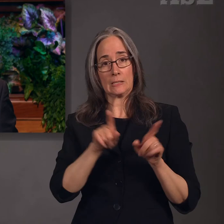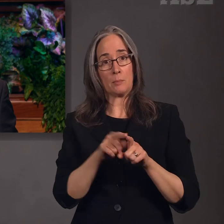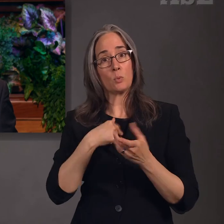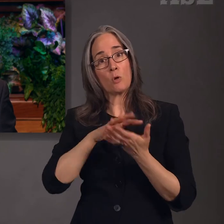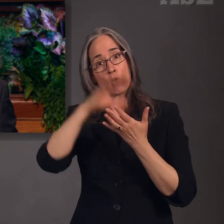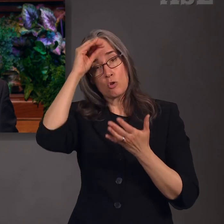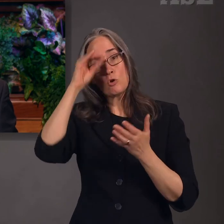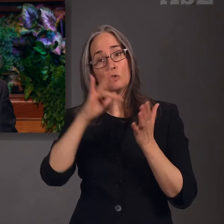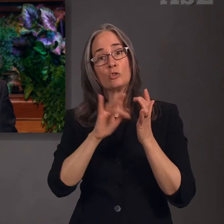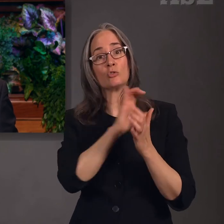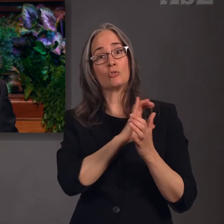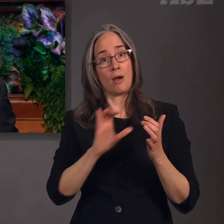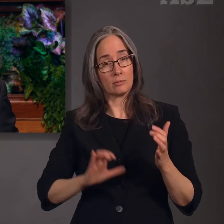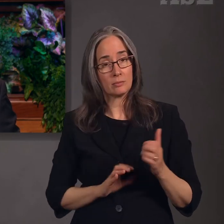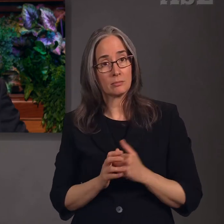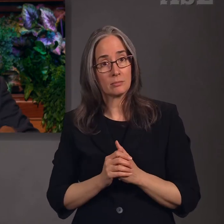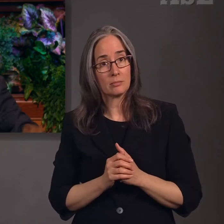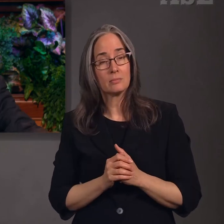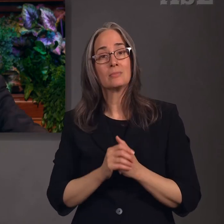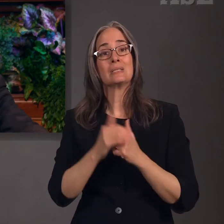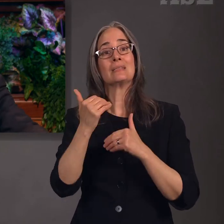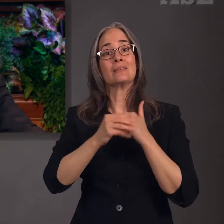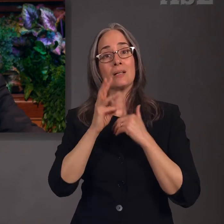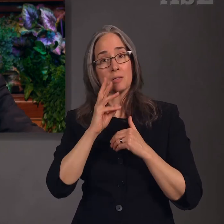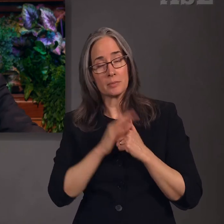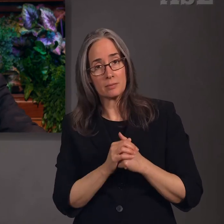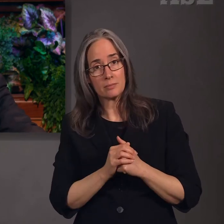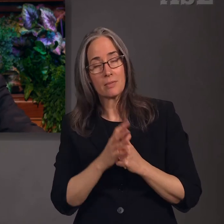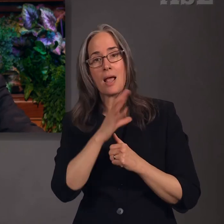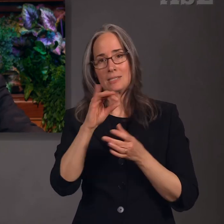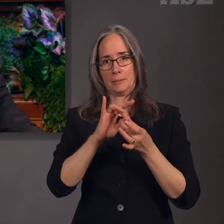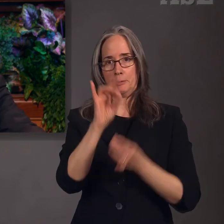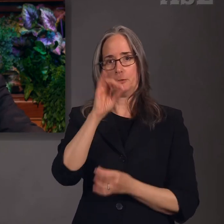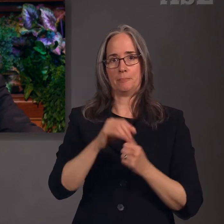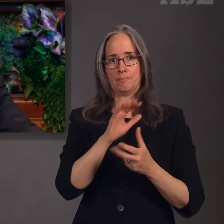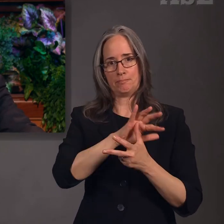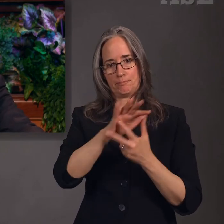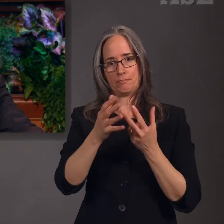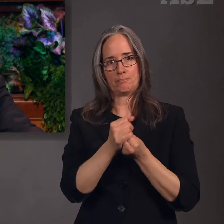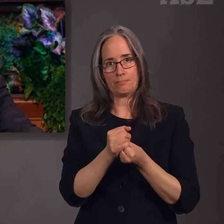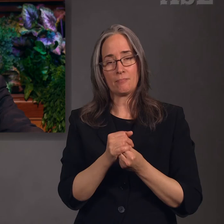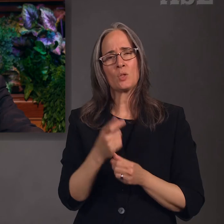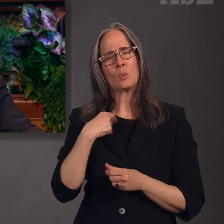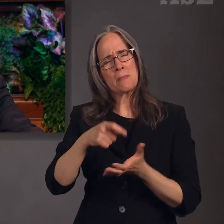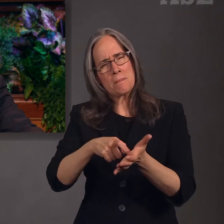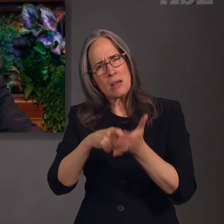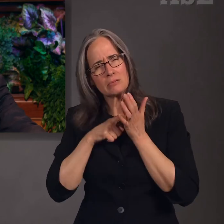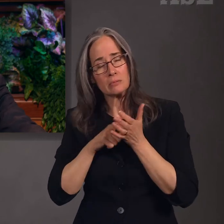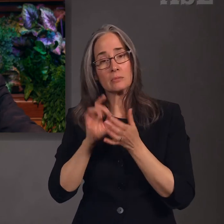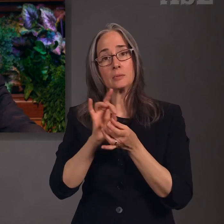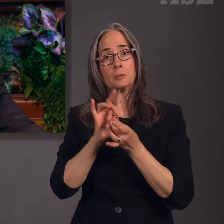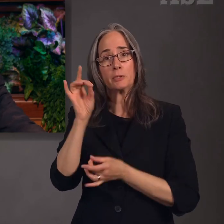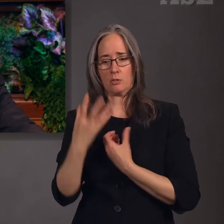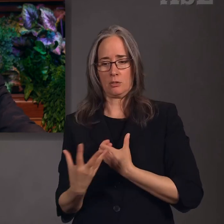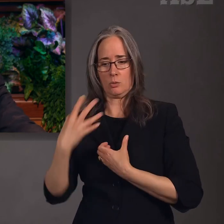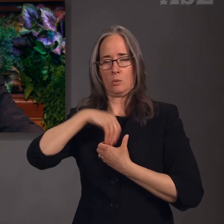the sacrament, and the Spirit. We need the Spirit to help us navigate through